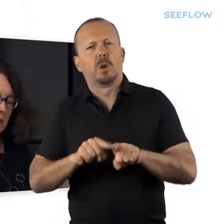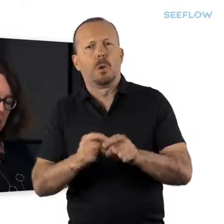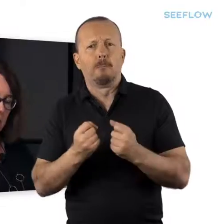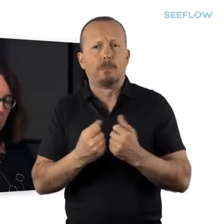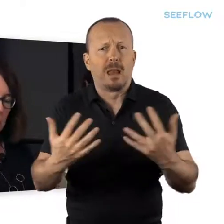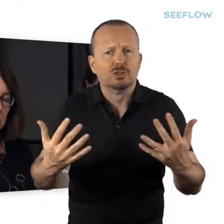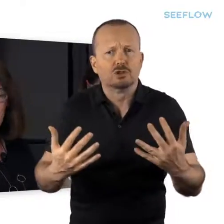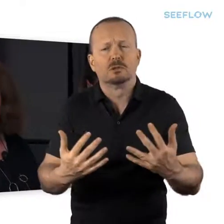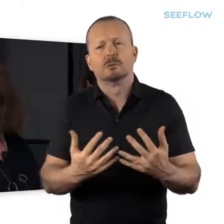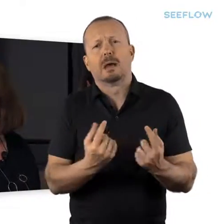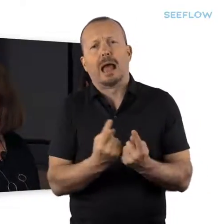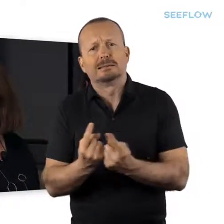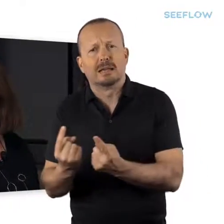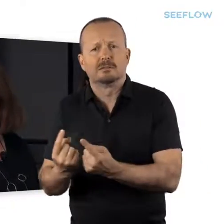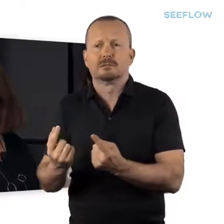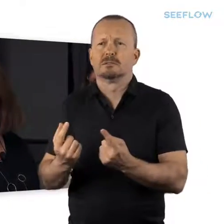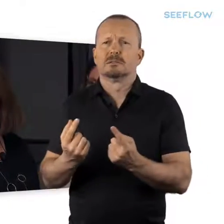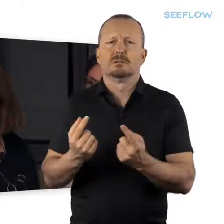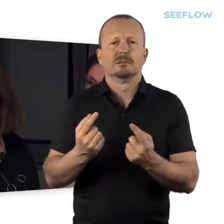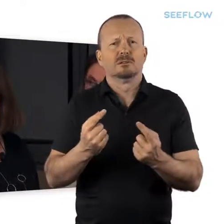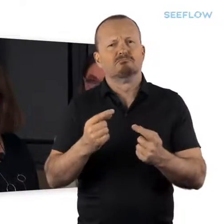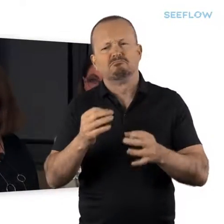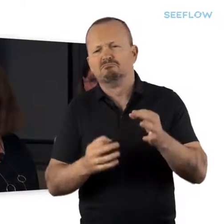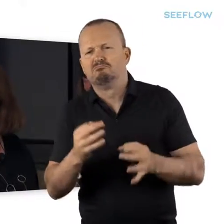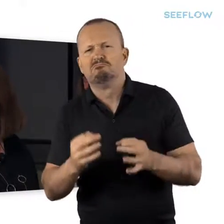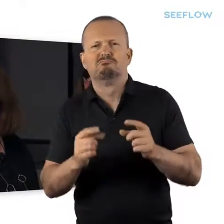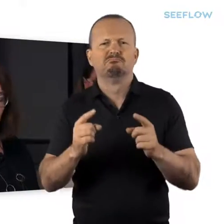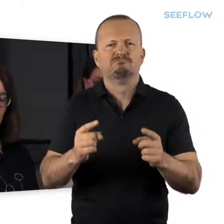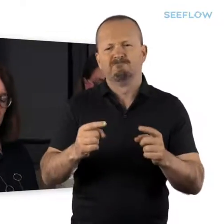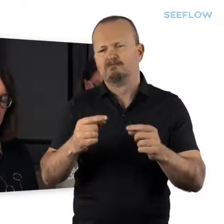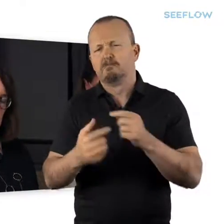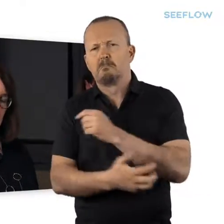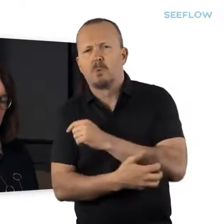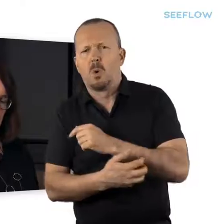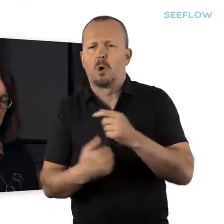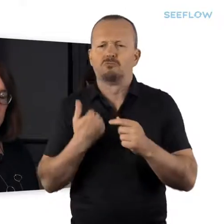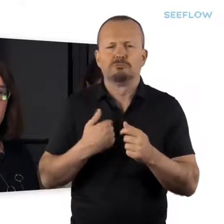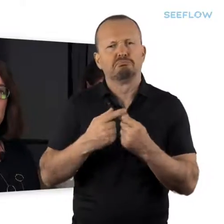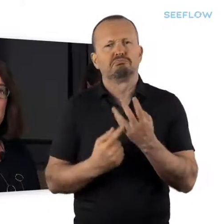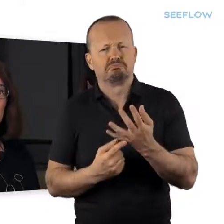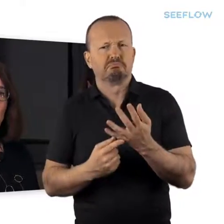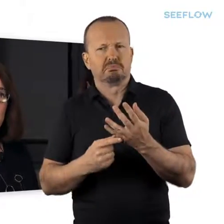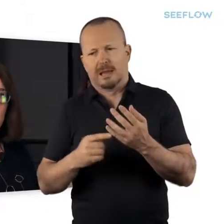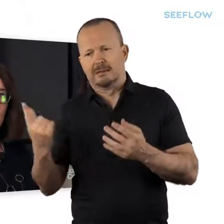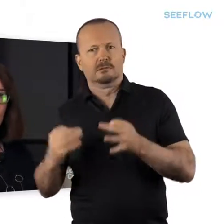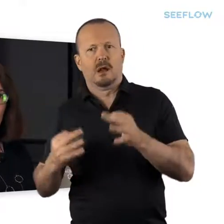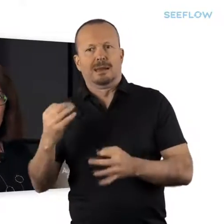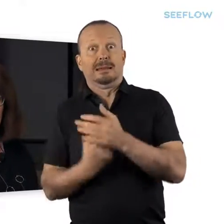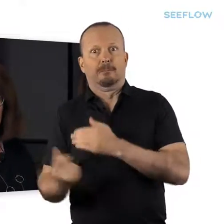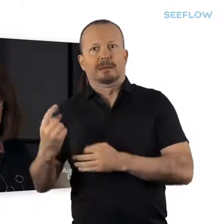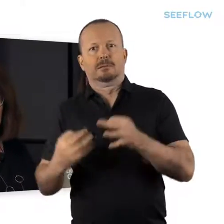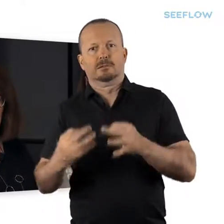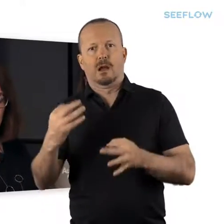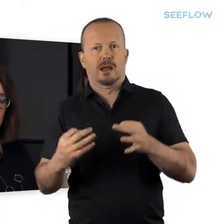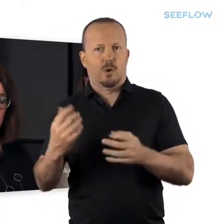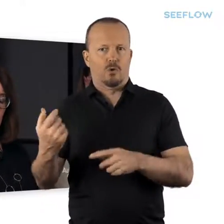assets in the board, expenditure and social deprivation. So that's what the ranking is based on. We have a different rate